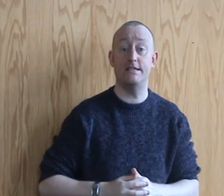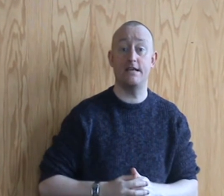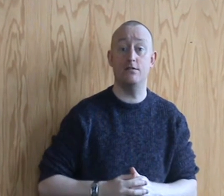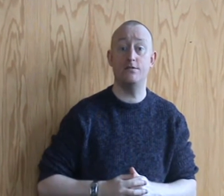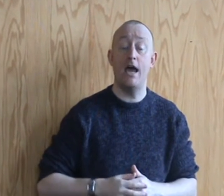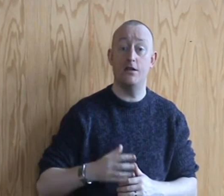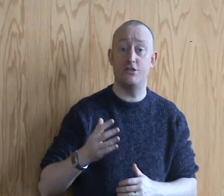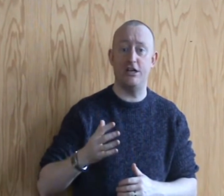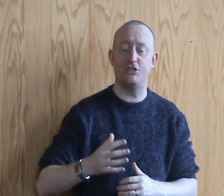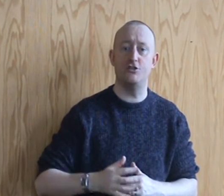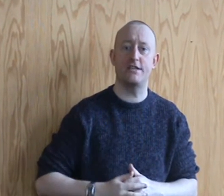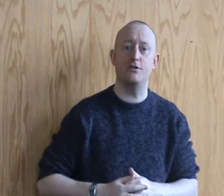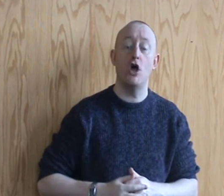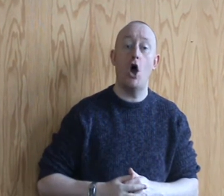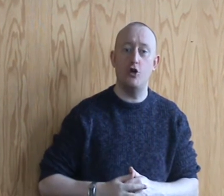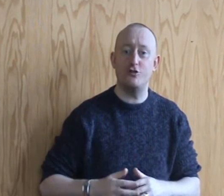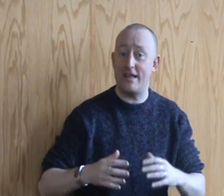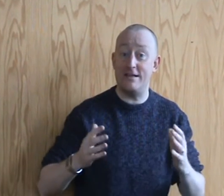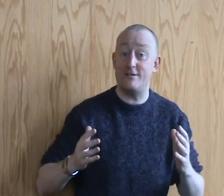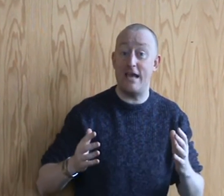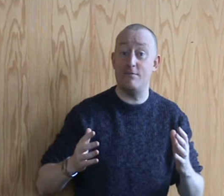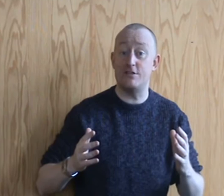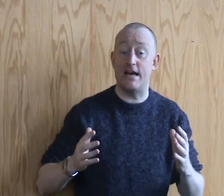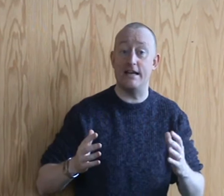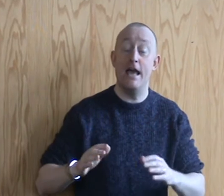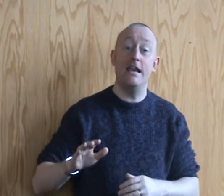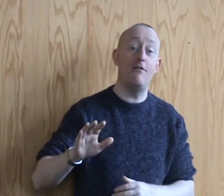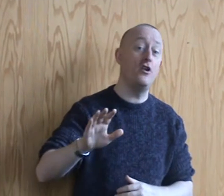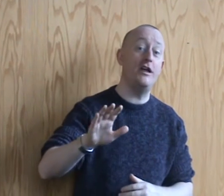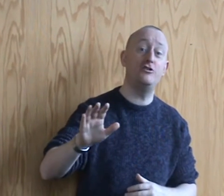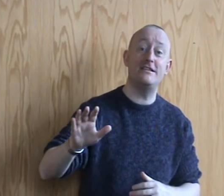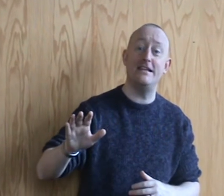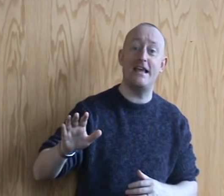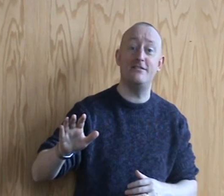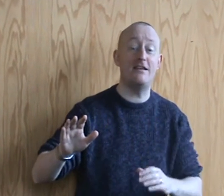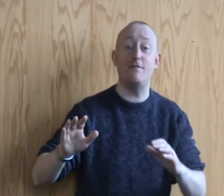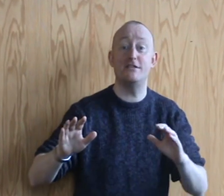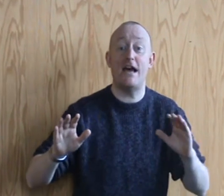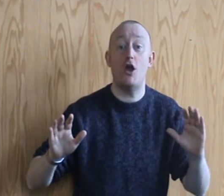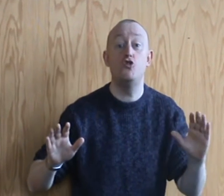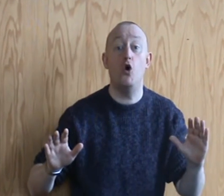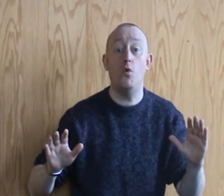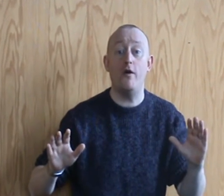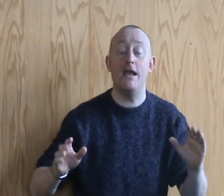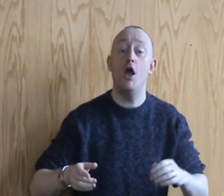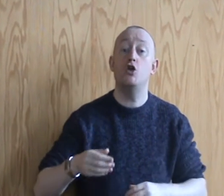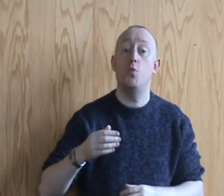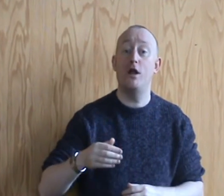skills and suggestion skills and also the entertainment side. Now if you're not interested in the entertainment side don't worry you will